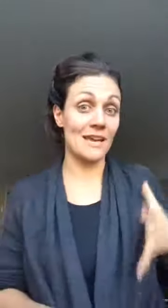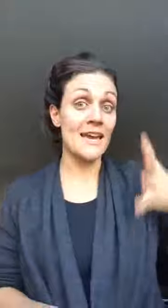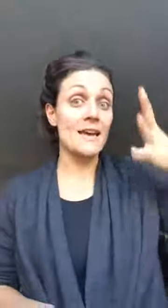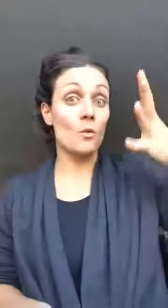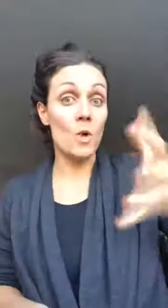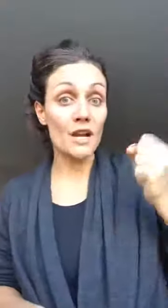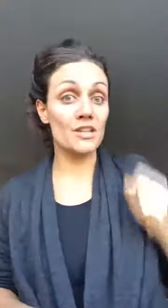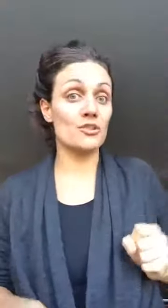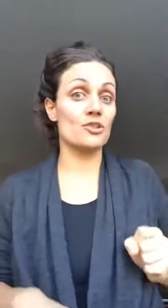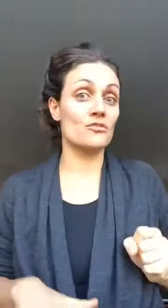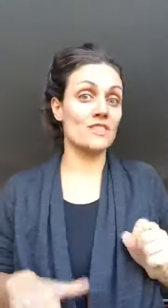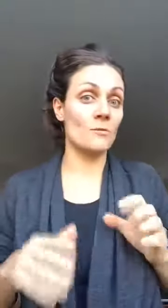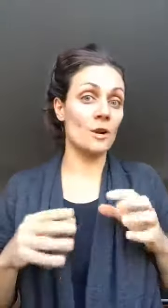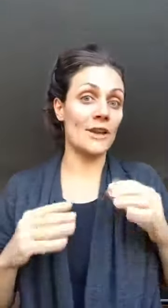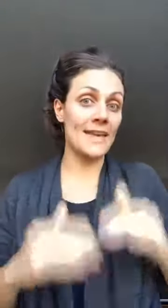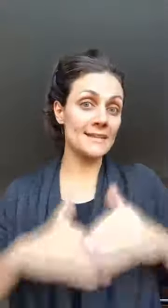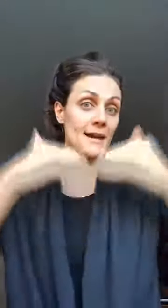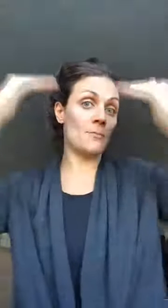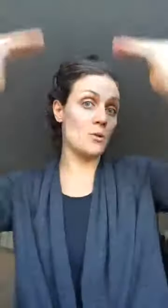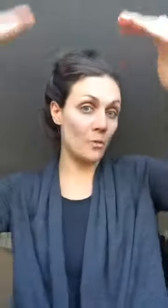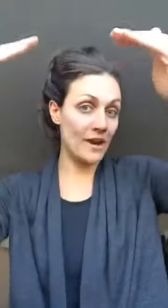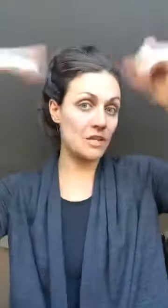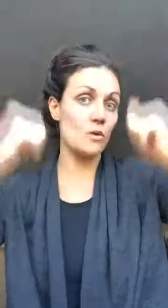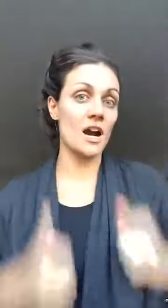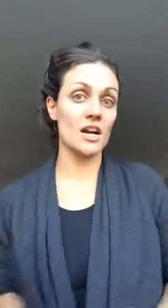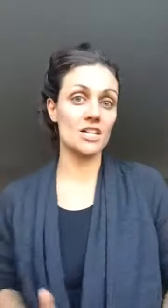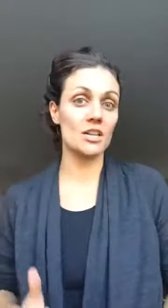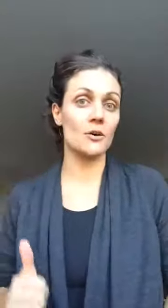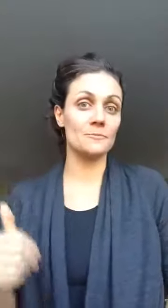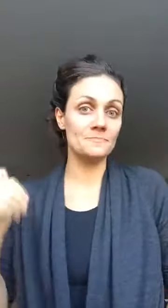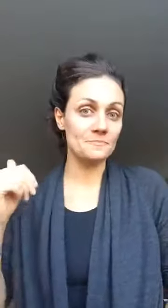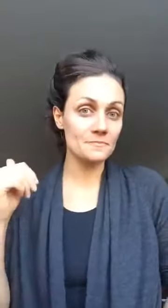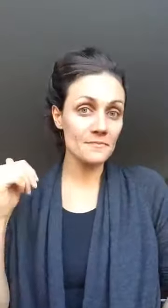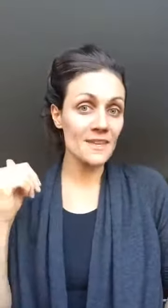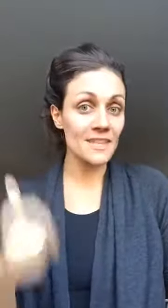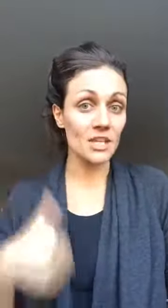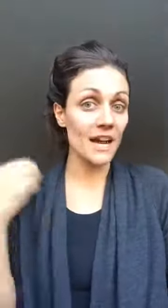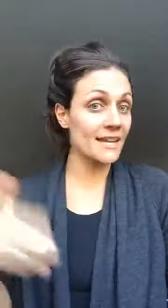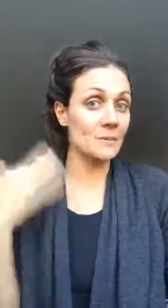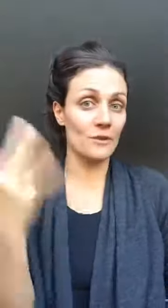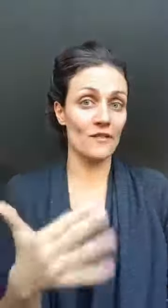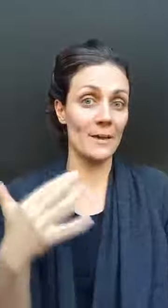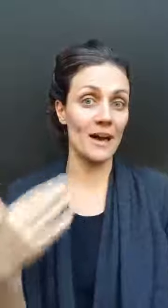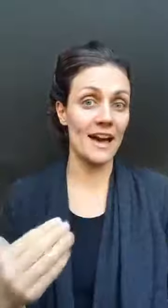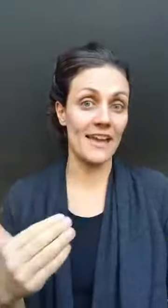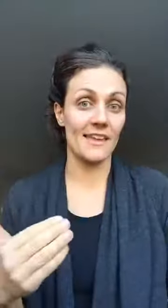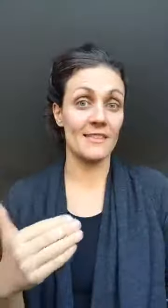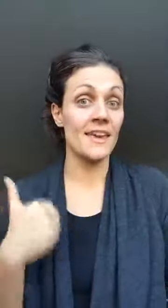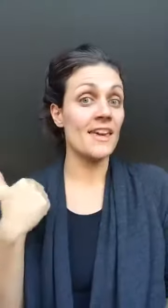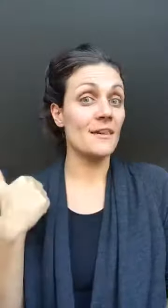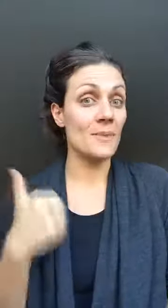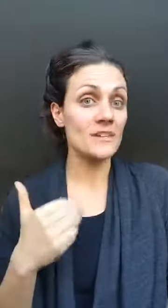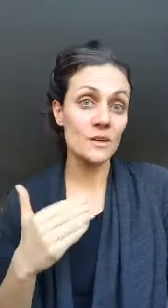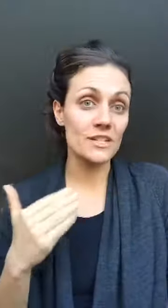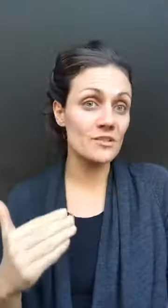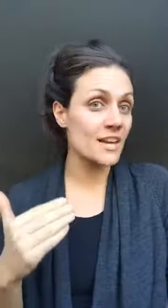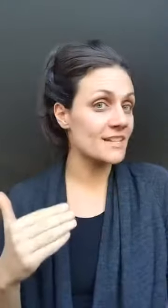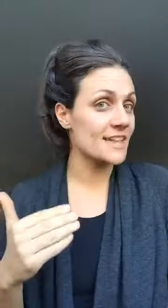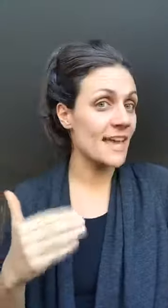walk in your shoes they want to end up where you are so you got to keep your vibe high and the best way to do that is to hang